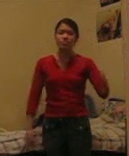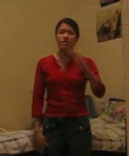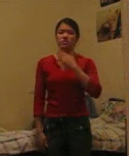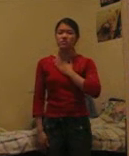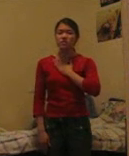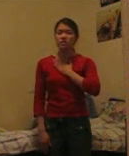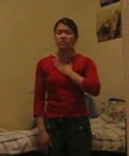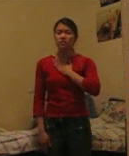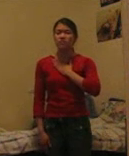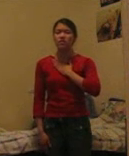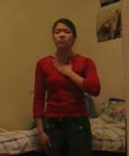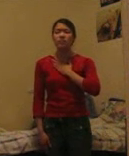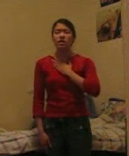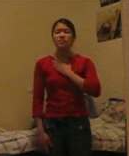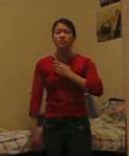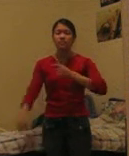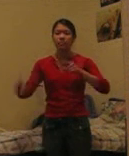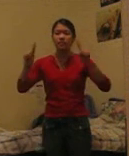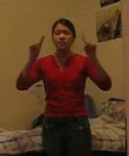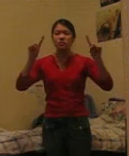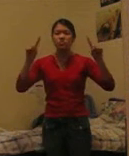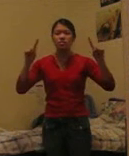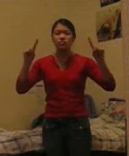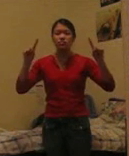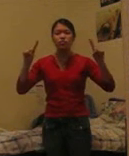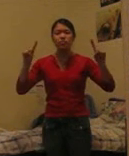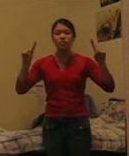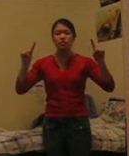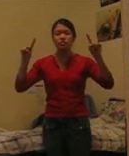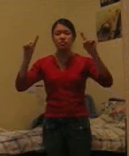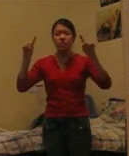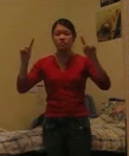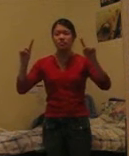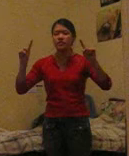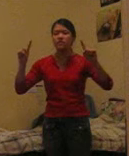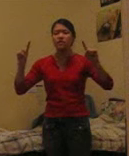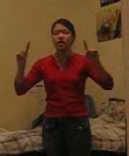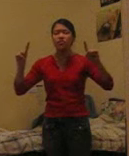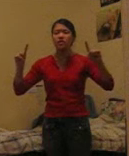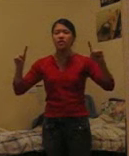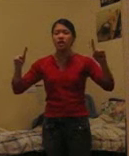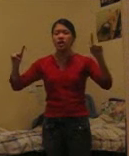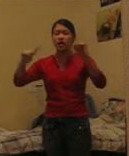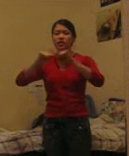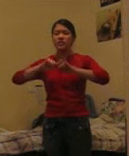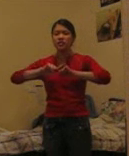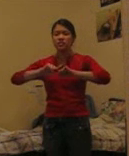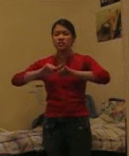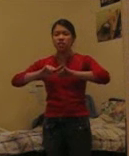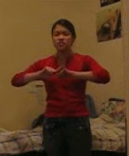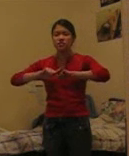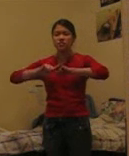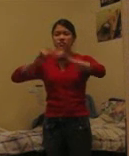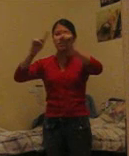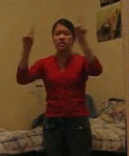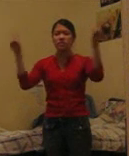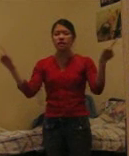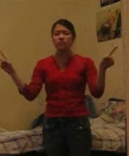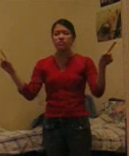myself, but take your two pointers, palms facing out, and then cross them and come out.